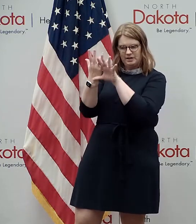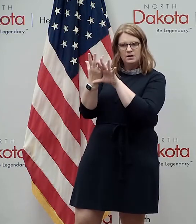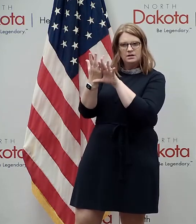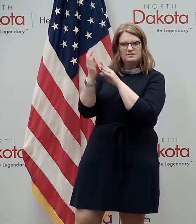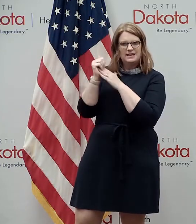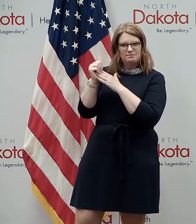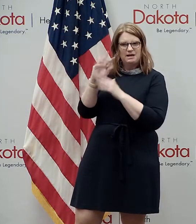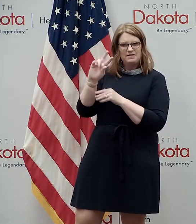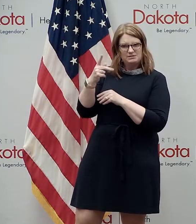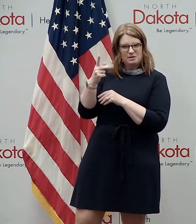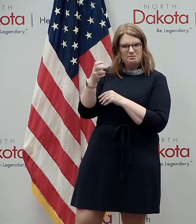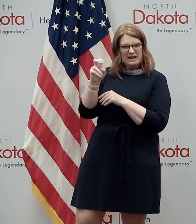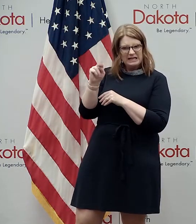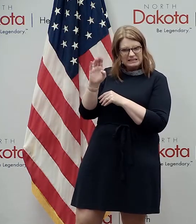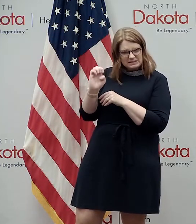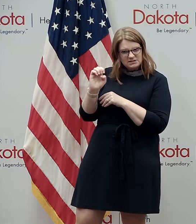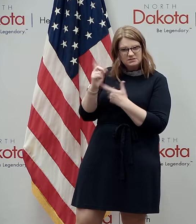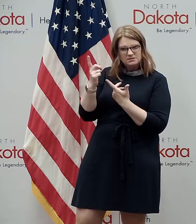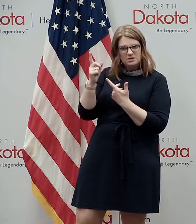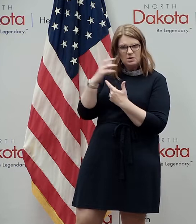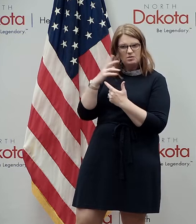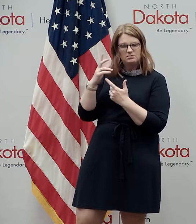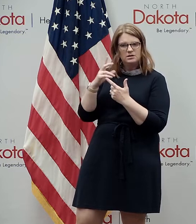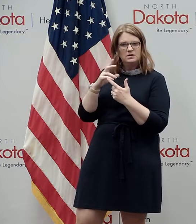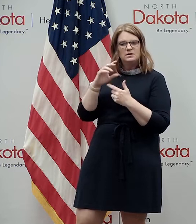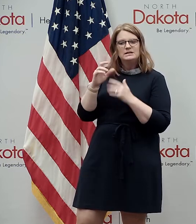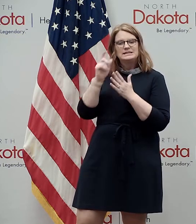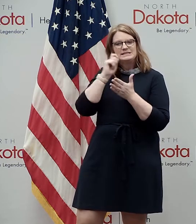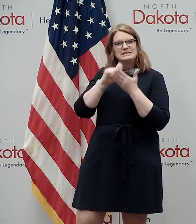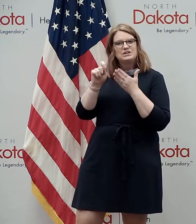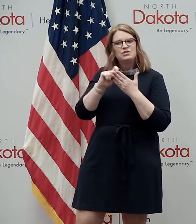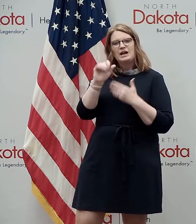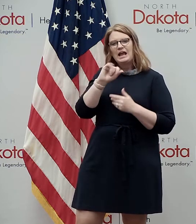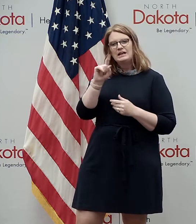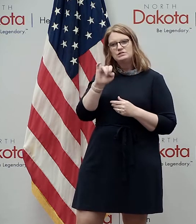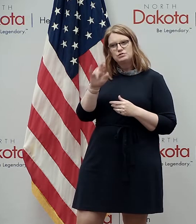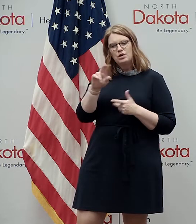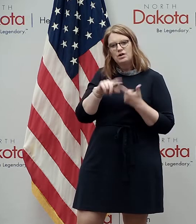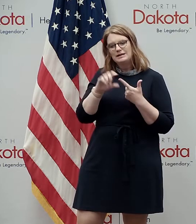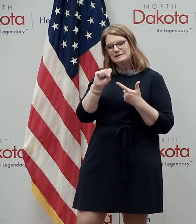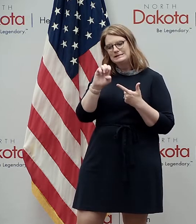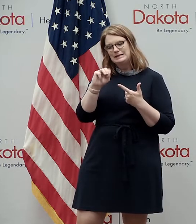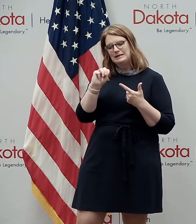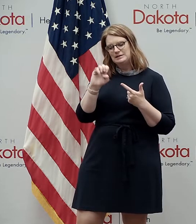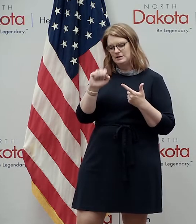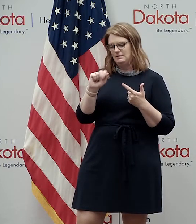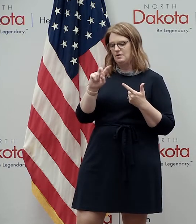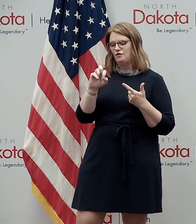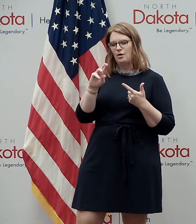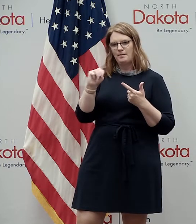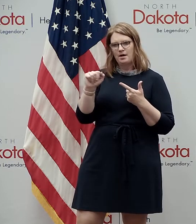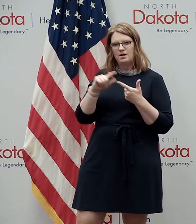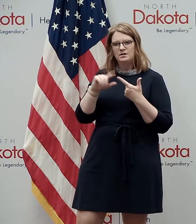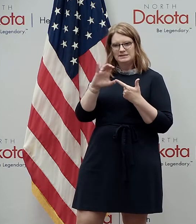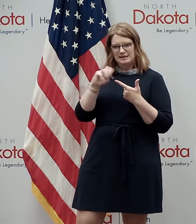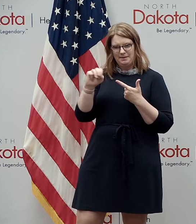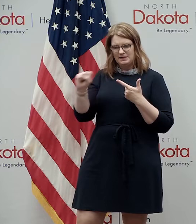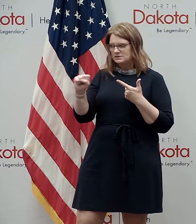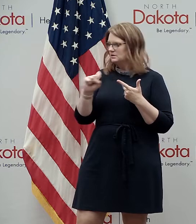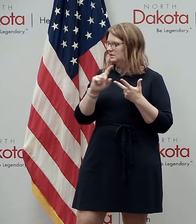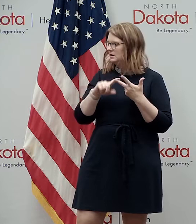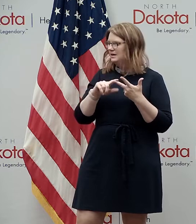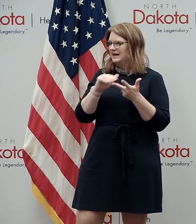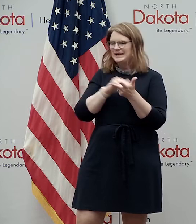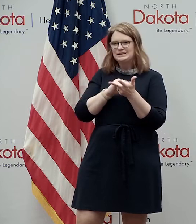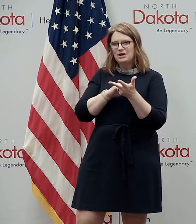Pence in addition on that call were Secretary Azar and Seema Verma who leads CMS and